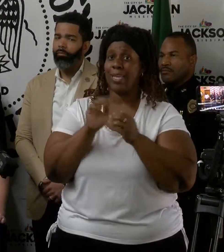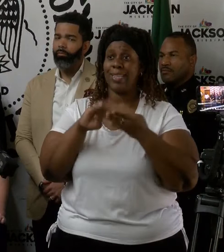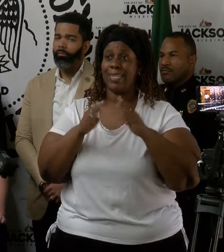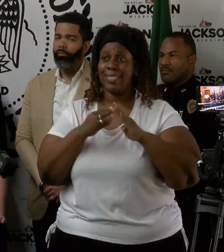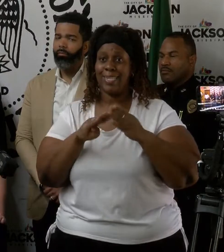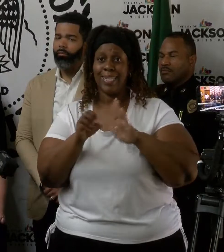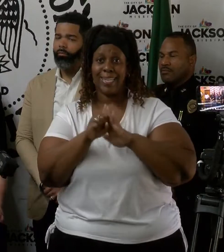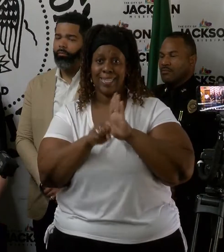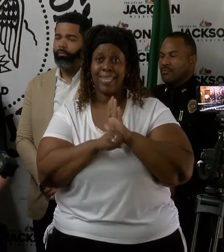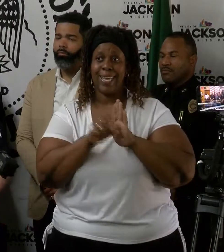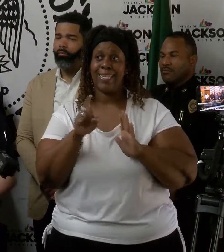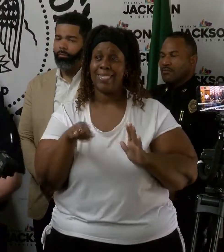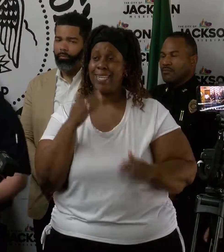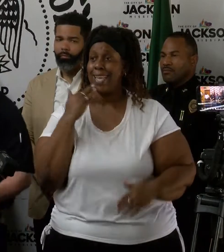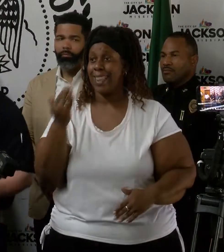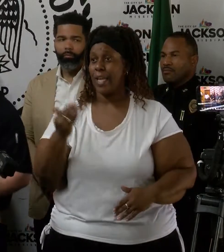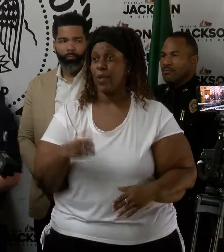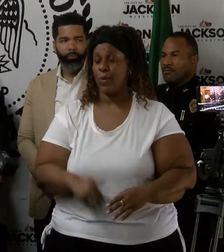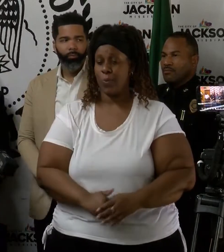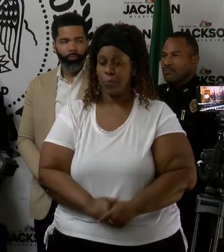as needed. Thank you.